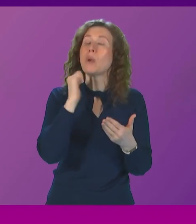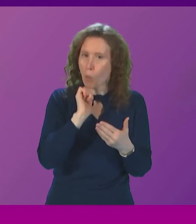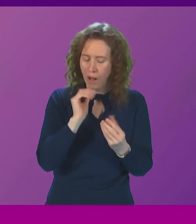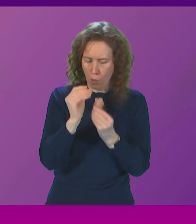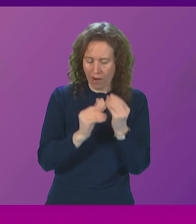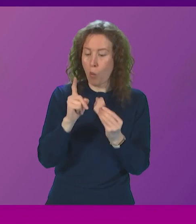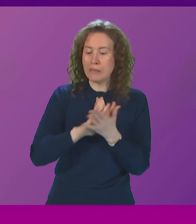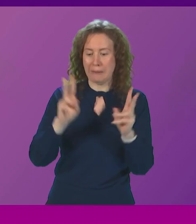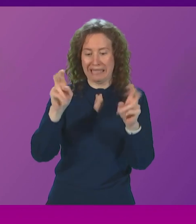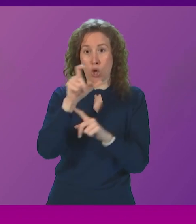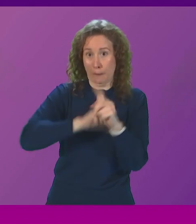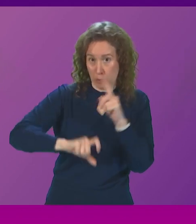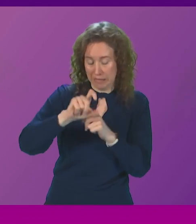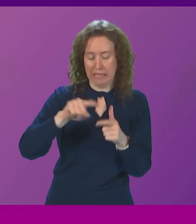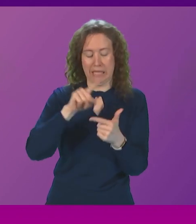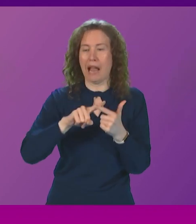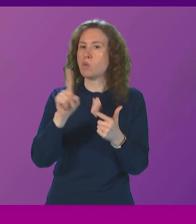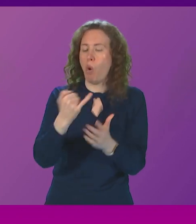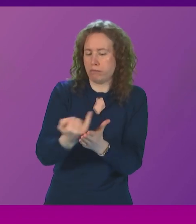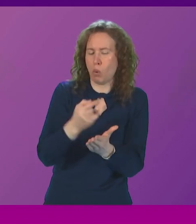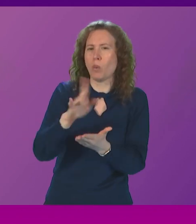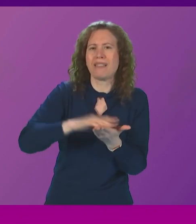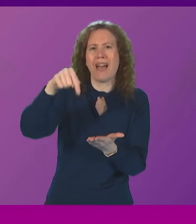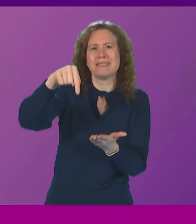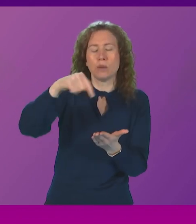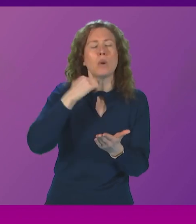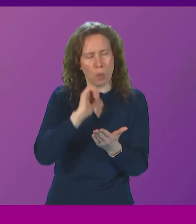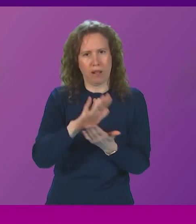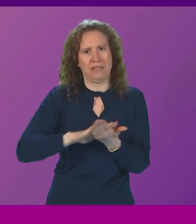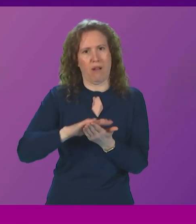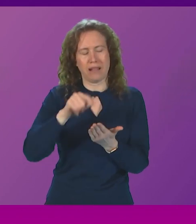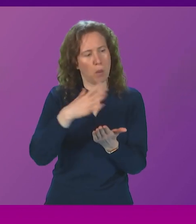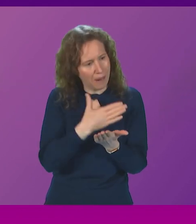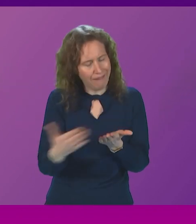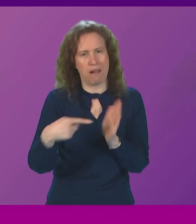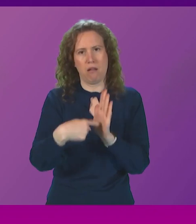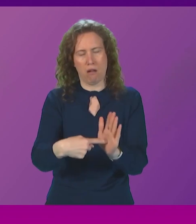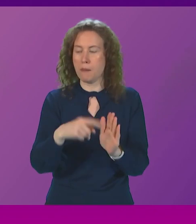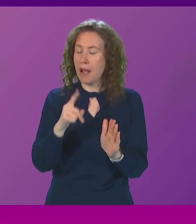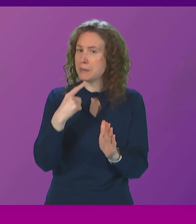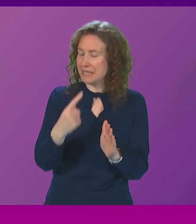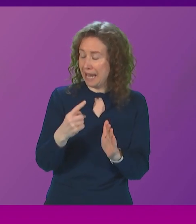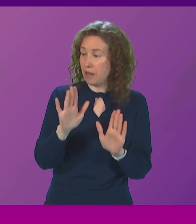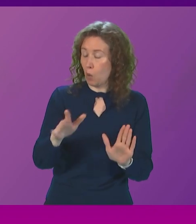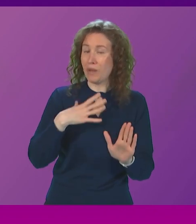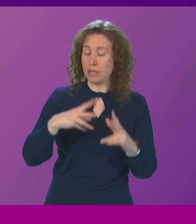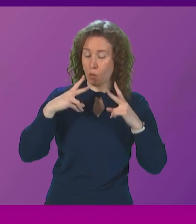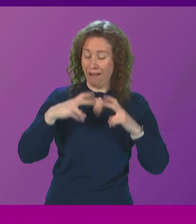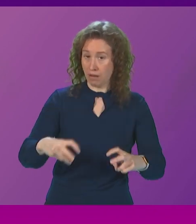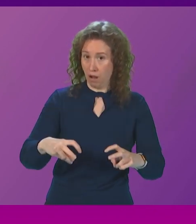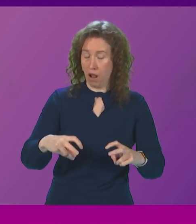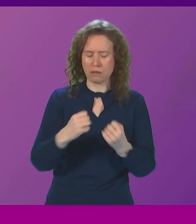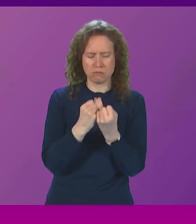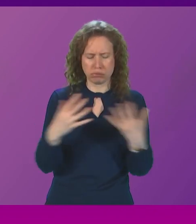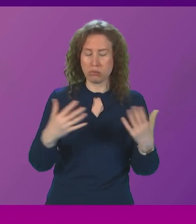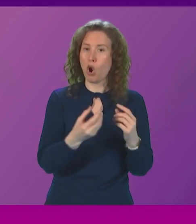but we will define what consent or what opposition is. But what I'm saying to Douglas Ross very clearly is we should analyse the huge number of